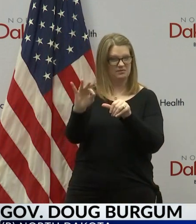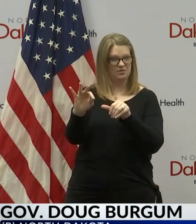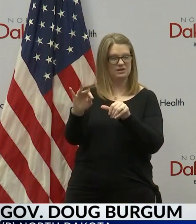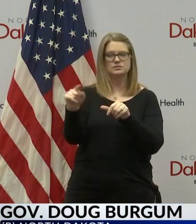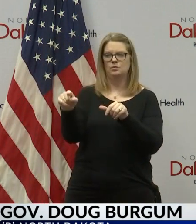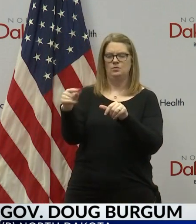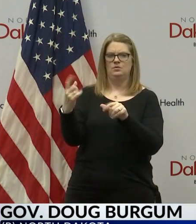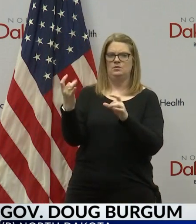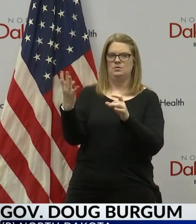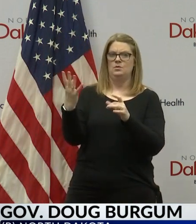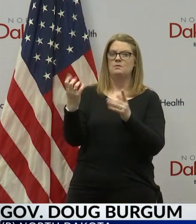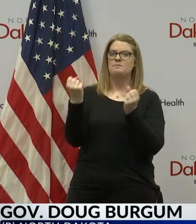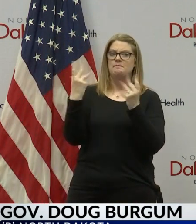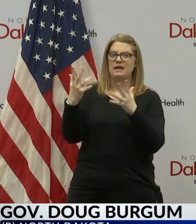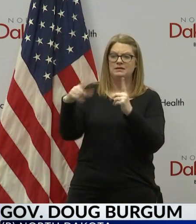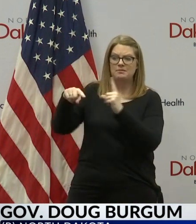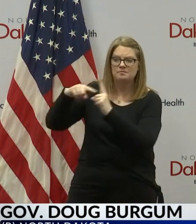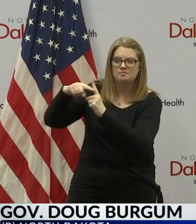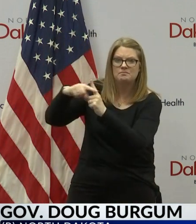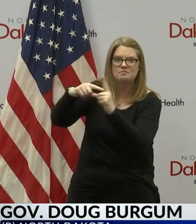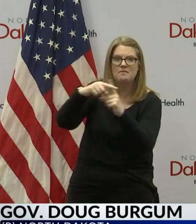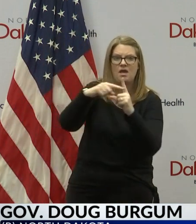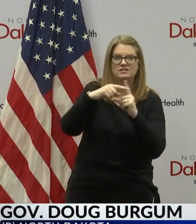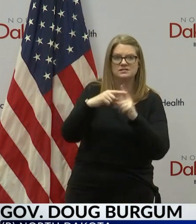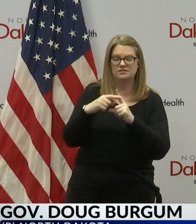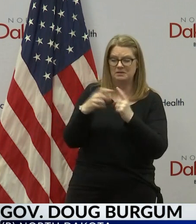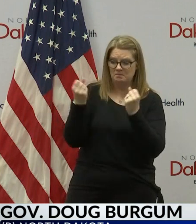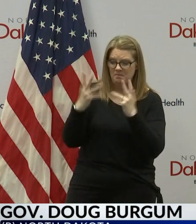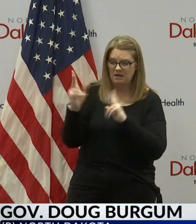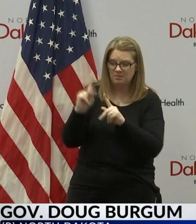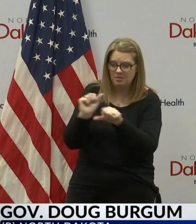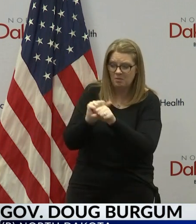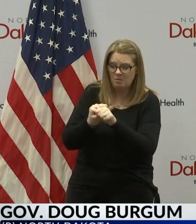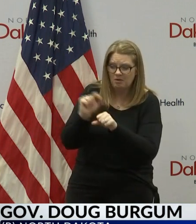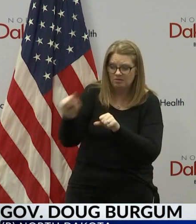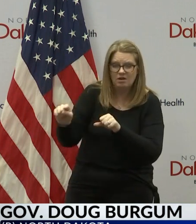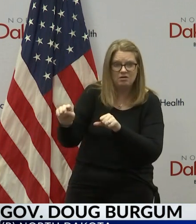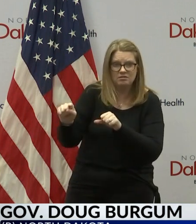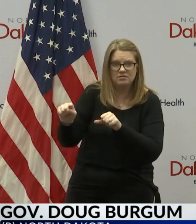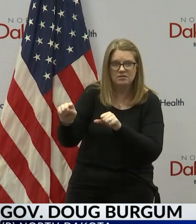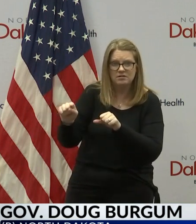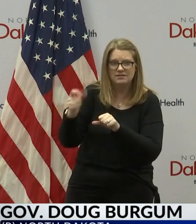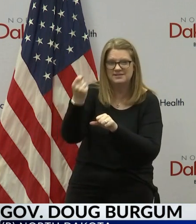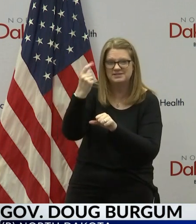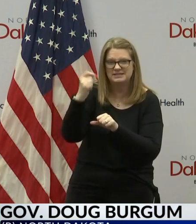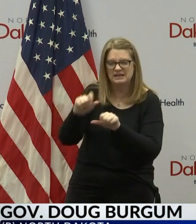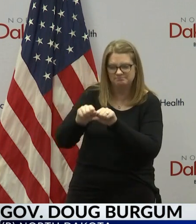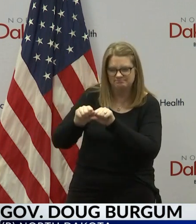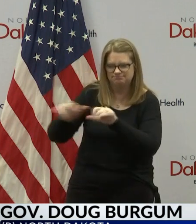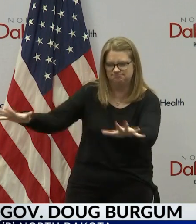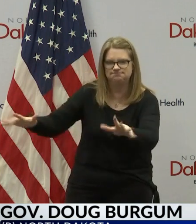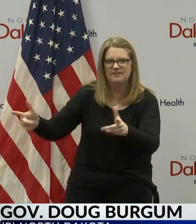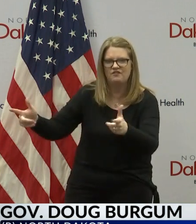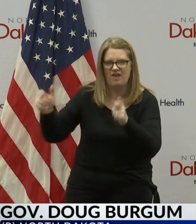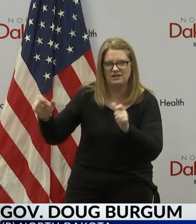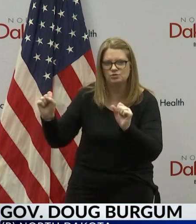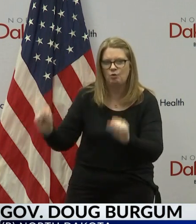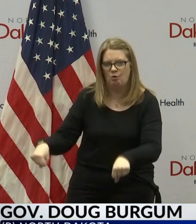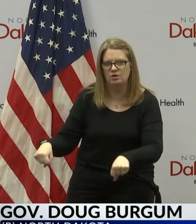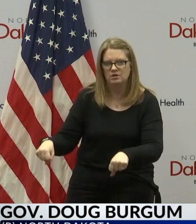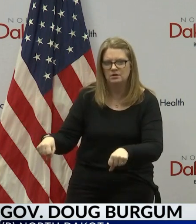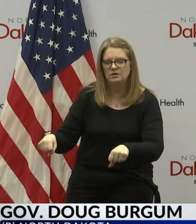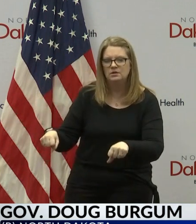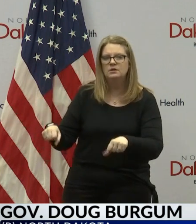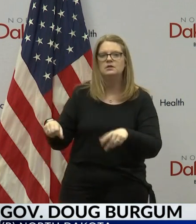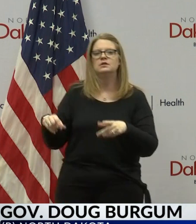many positives and this many potential team members that that we could have rapid spread and again we had to put